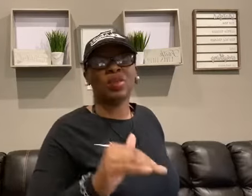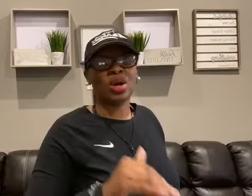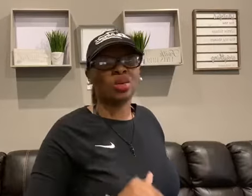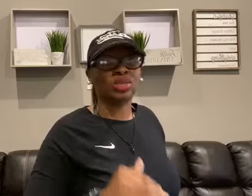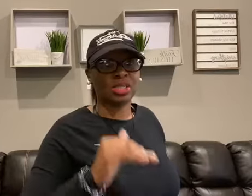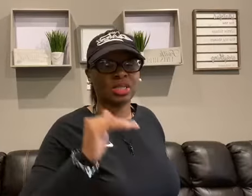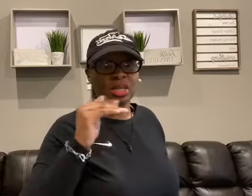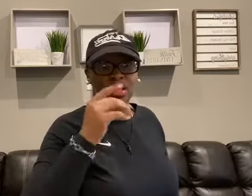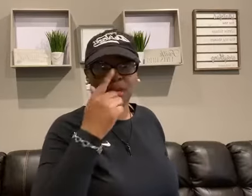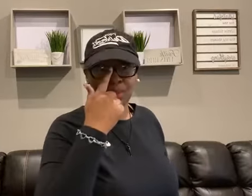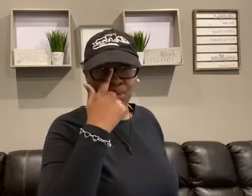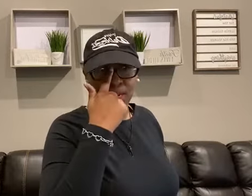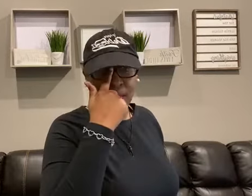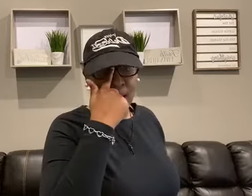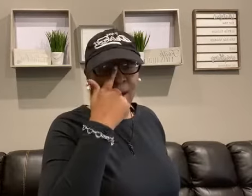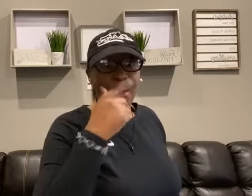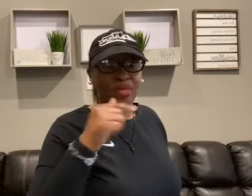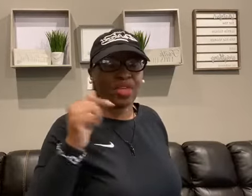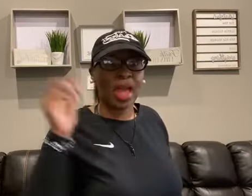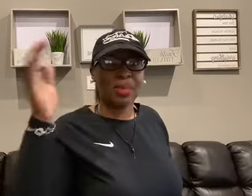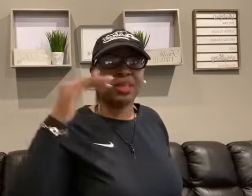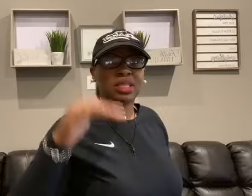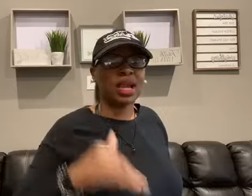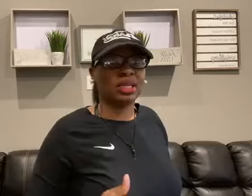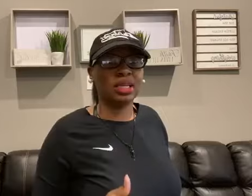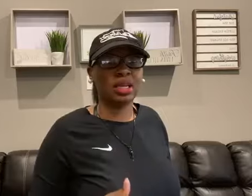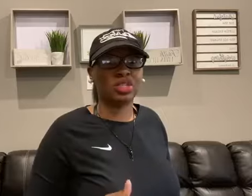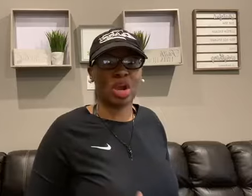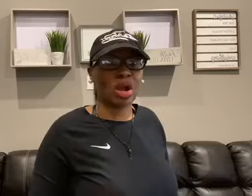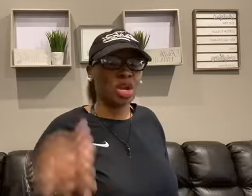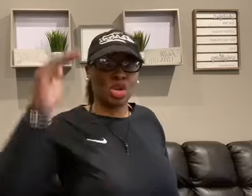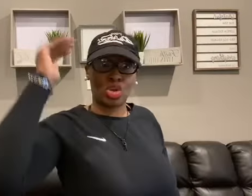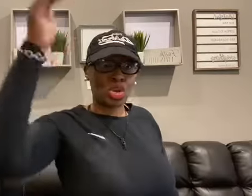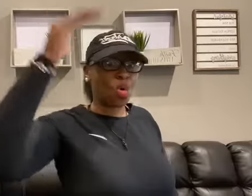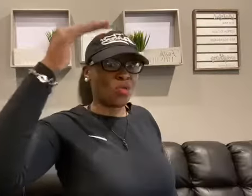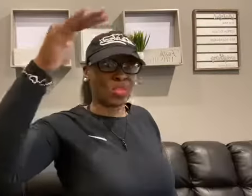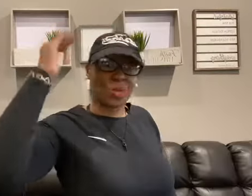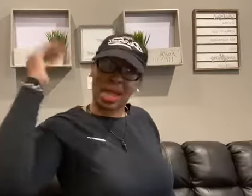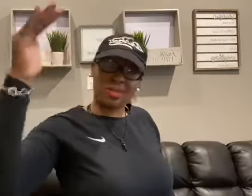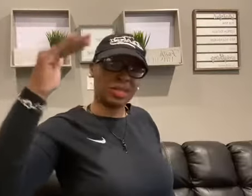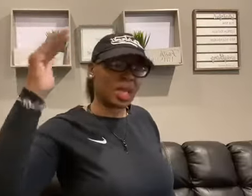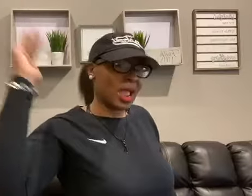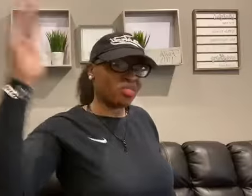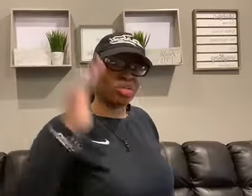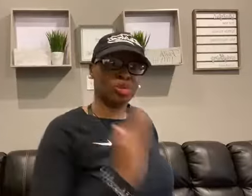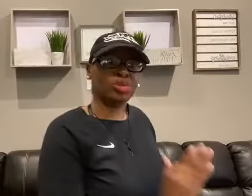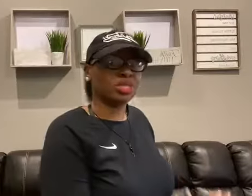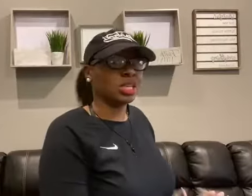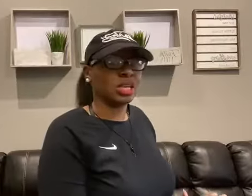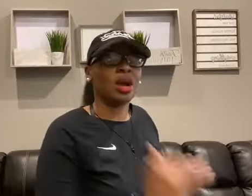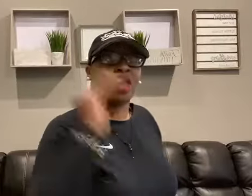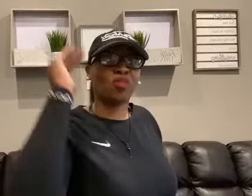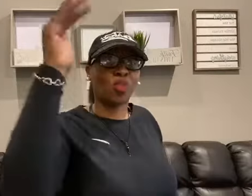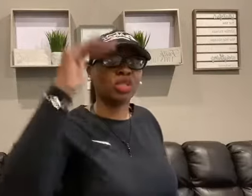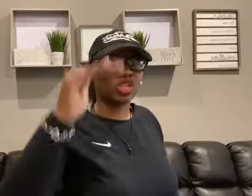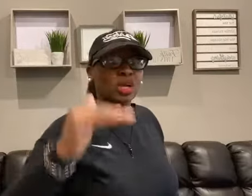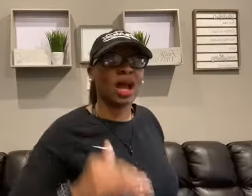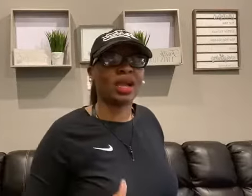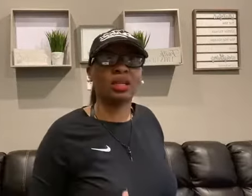teach my coaches in the community about the ABC identity chart. You're going through A through Z of what your client